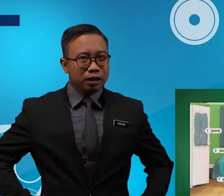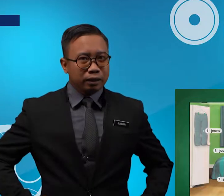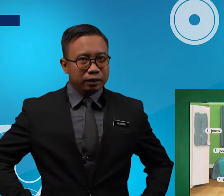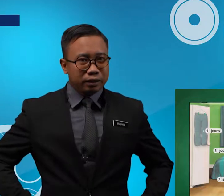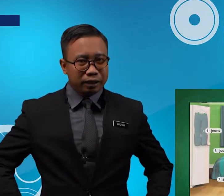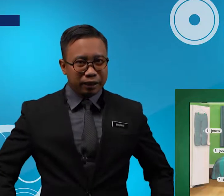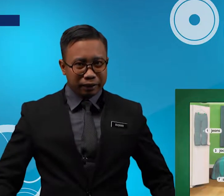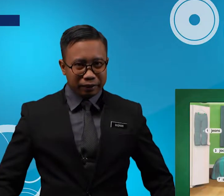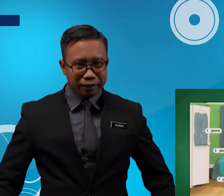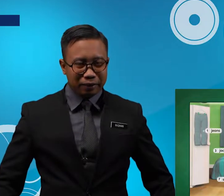skirt,